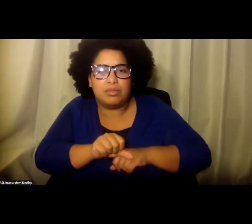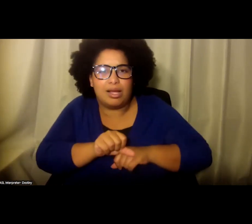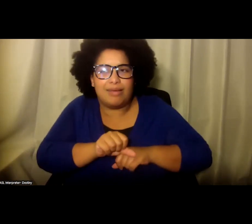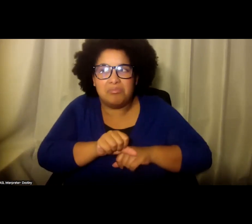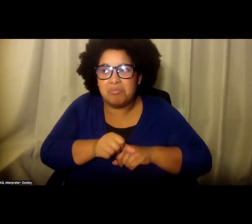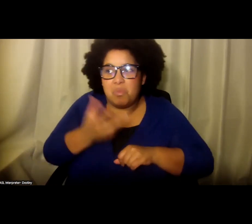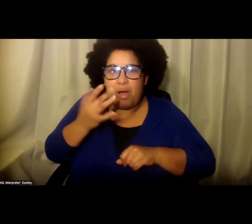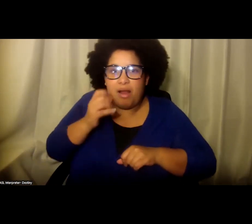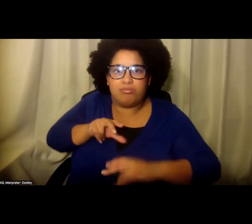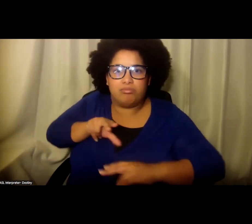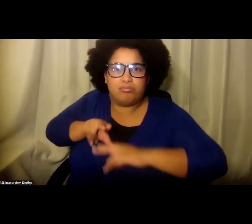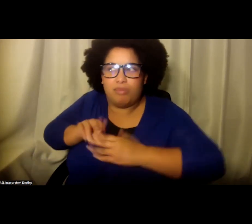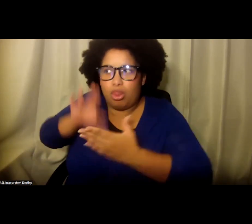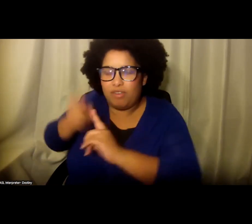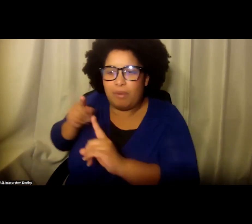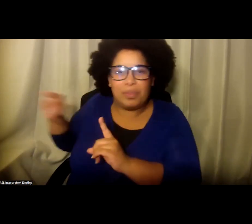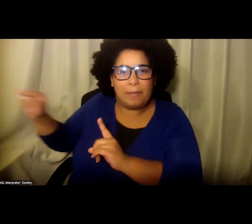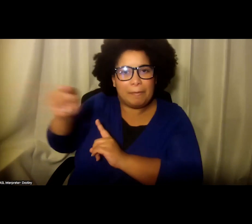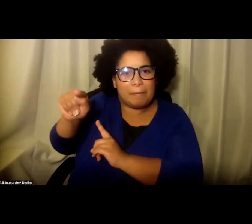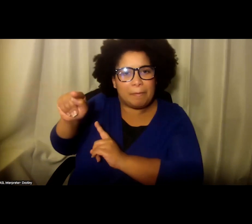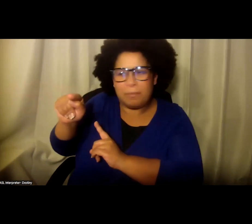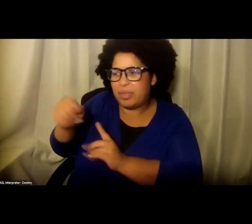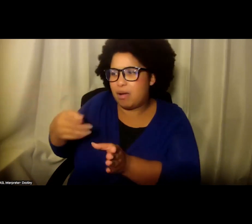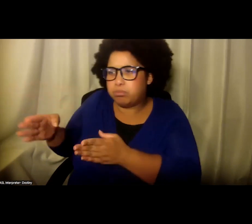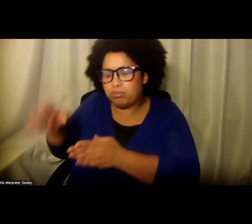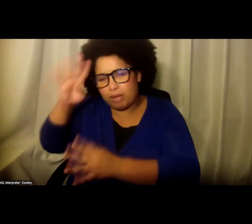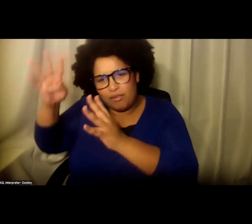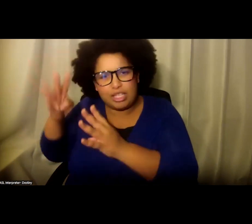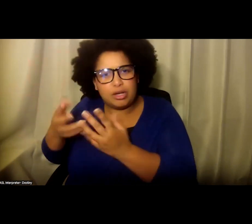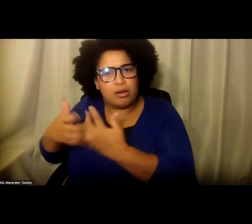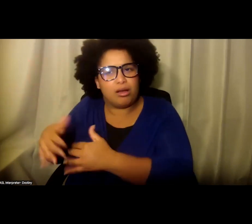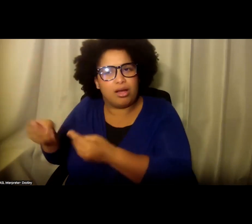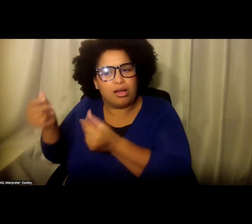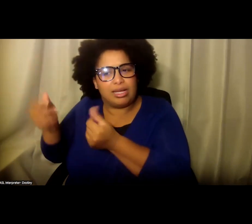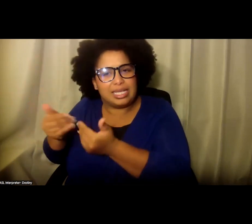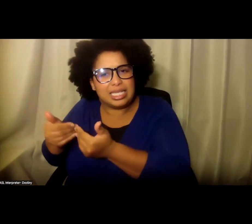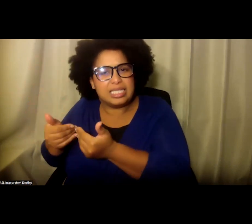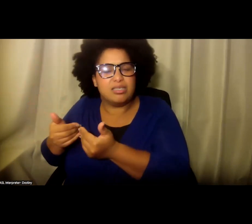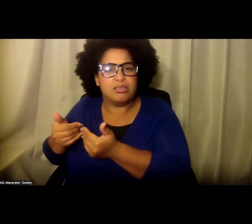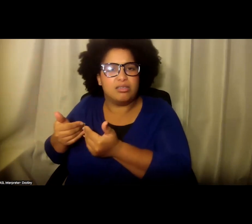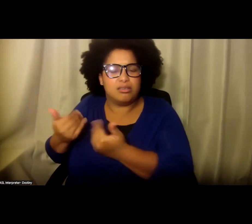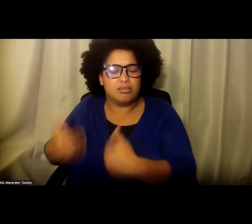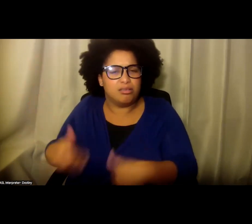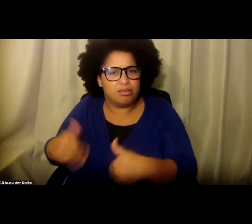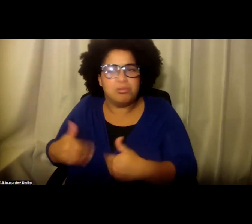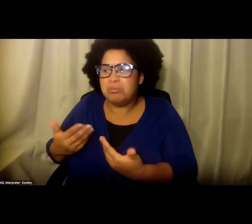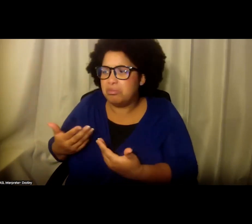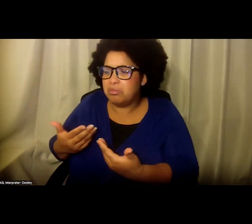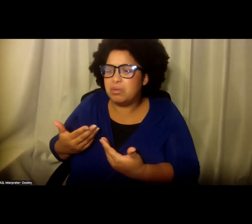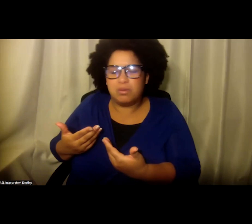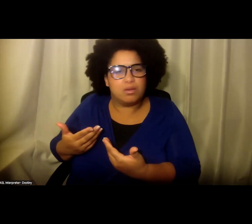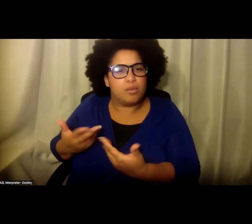that have been able to kind of make that innovation and lean into it and use that as part of